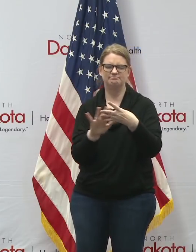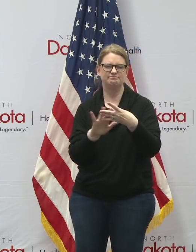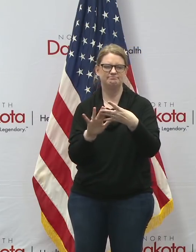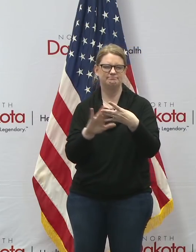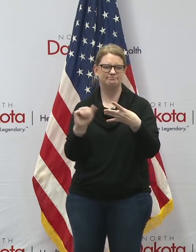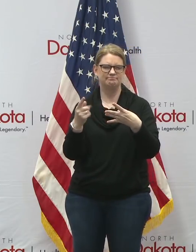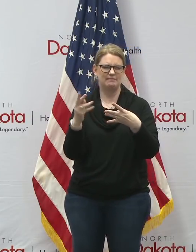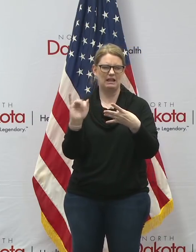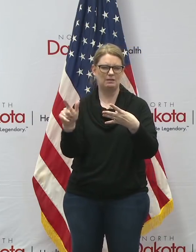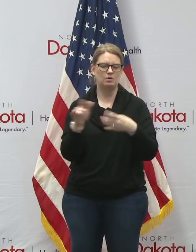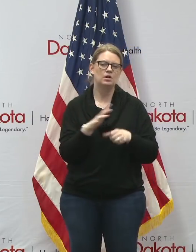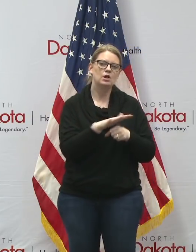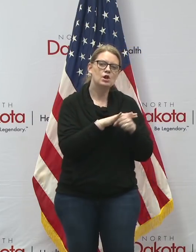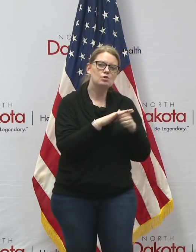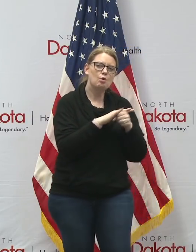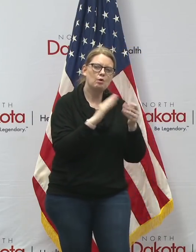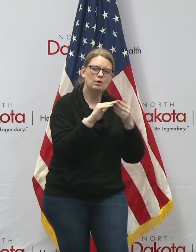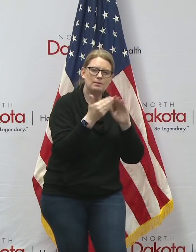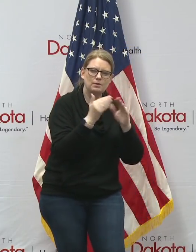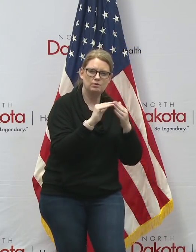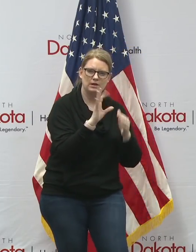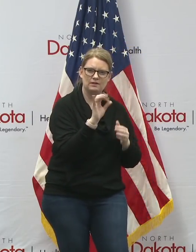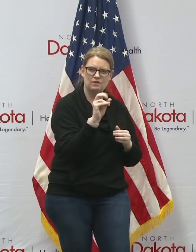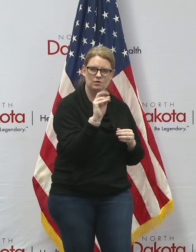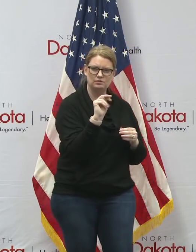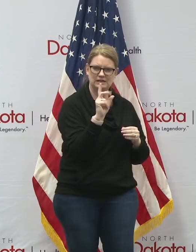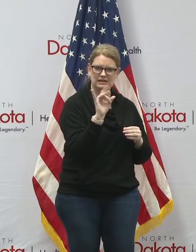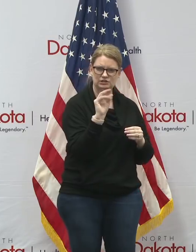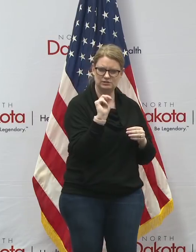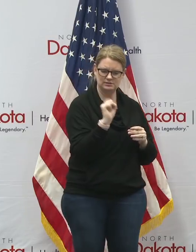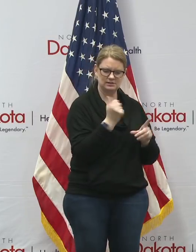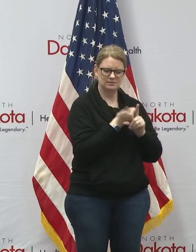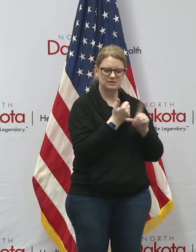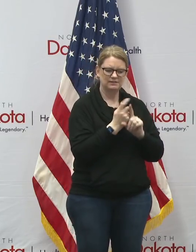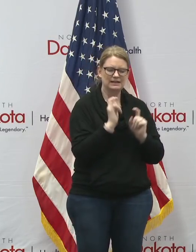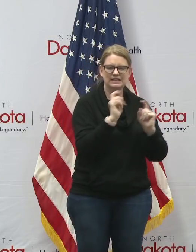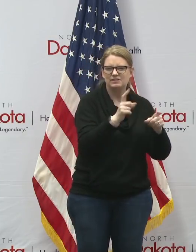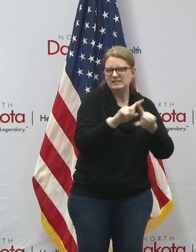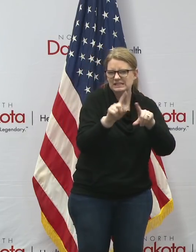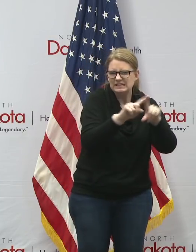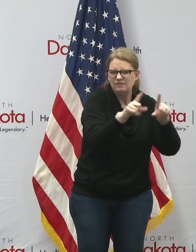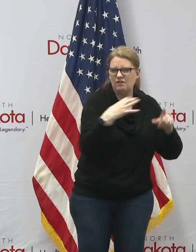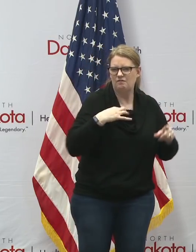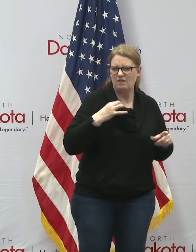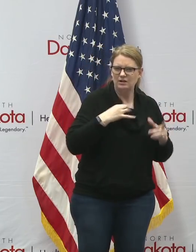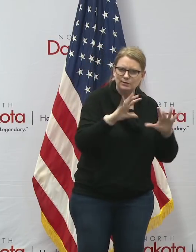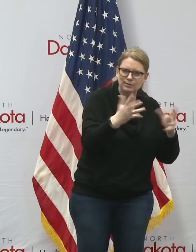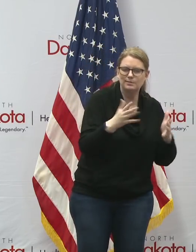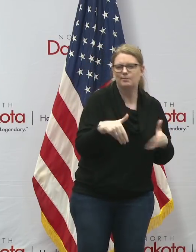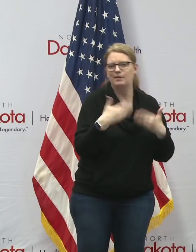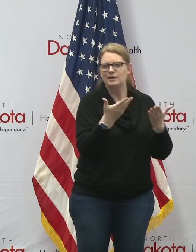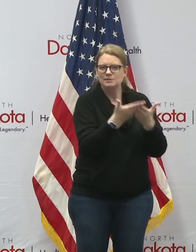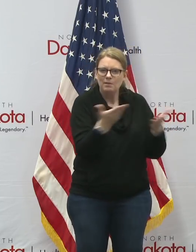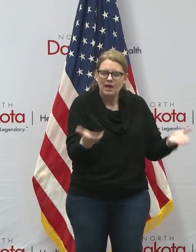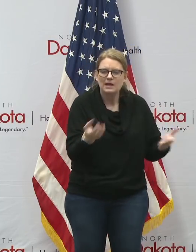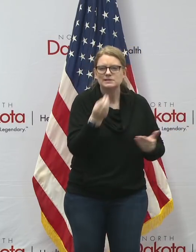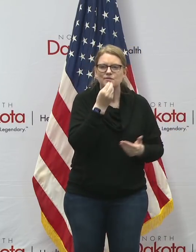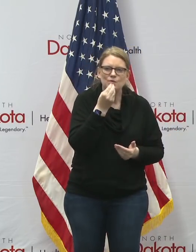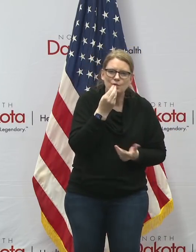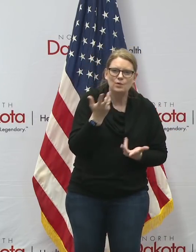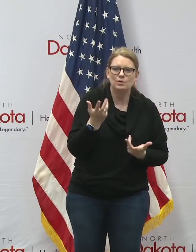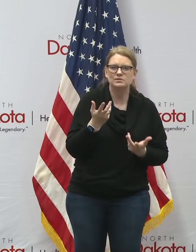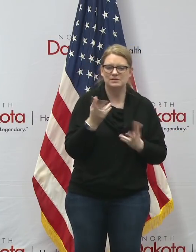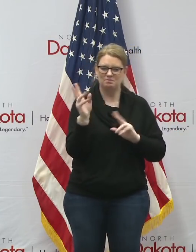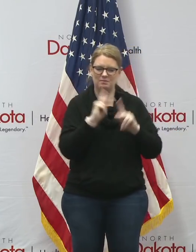local community foundations have already made grants in their towns to local volunteer groups who are providing supplies and food to